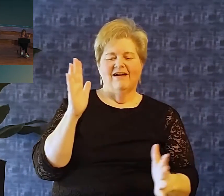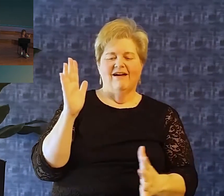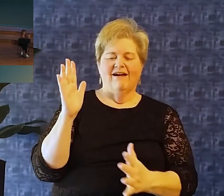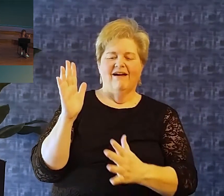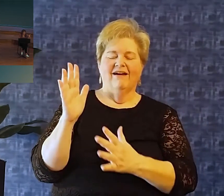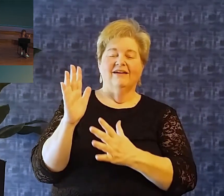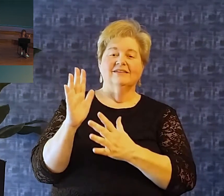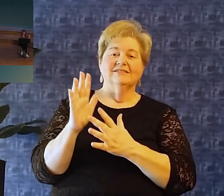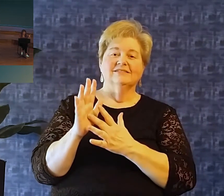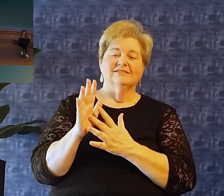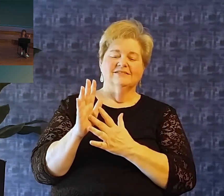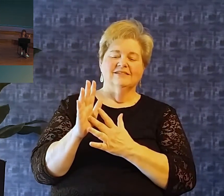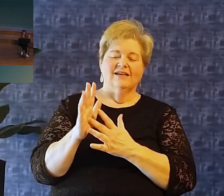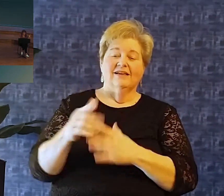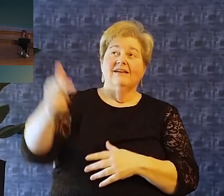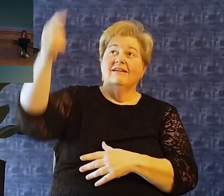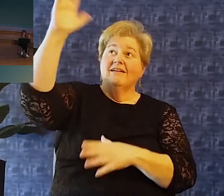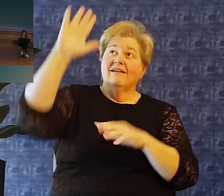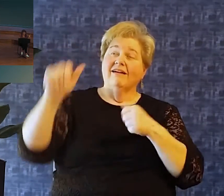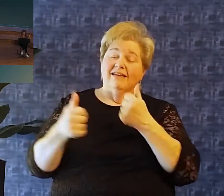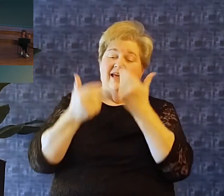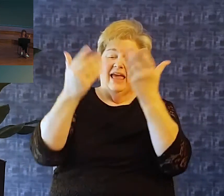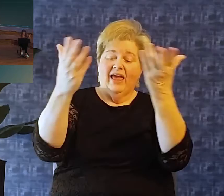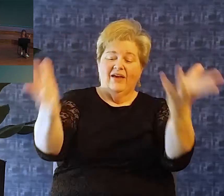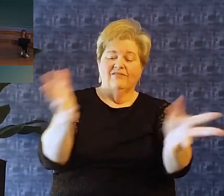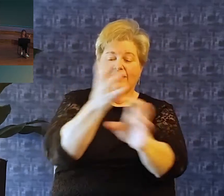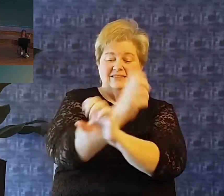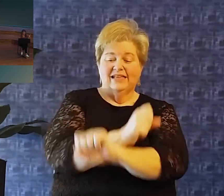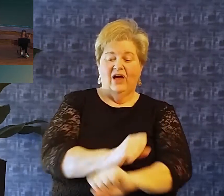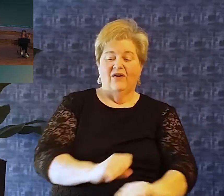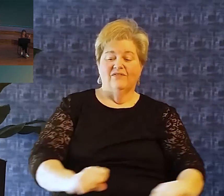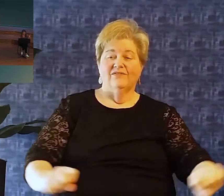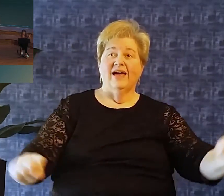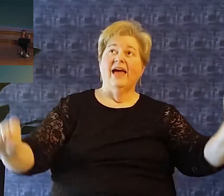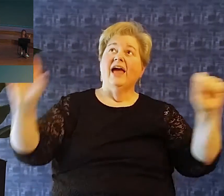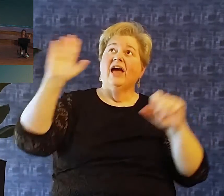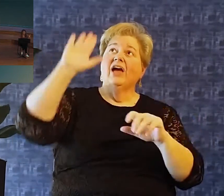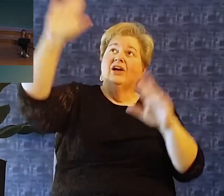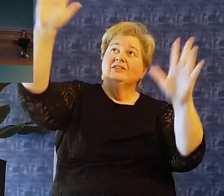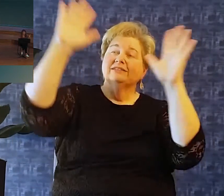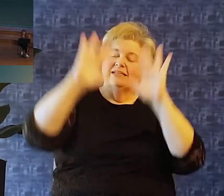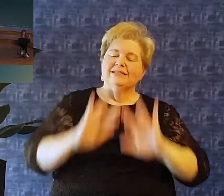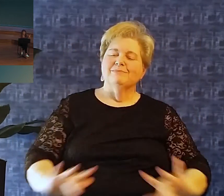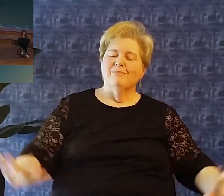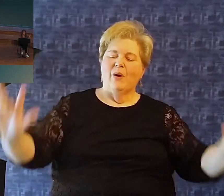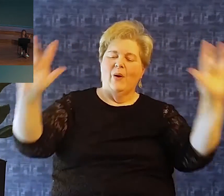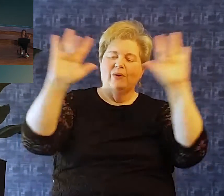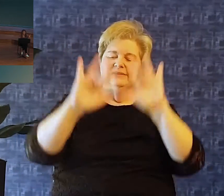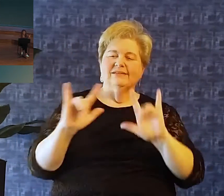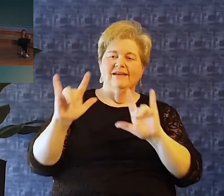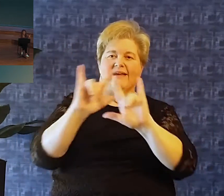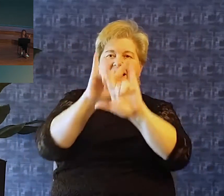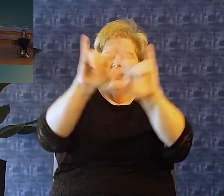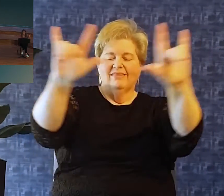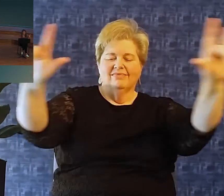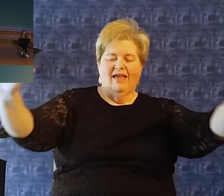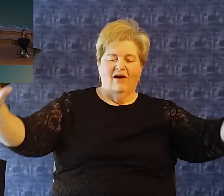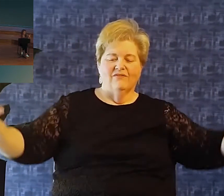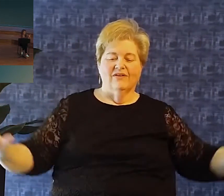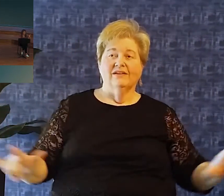waters There's a river that flows with mercy and